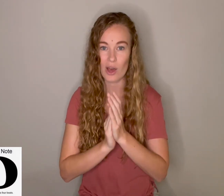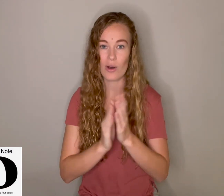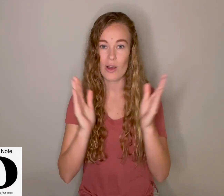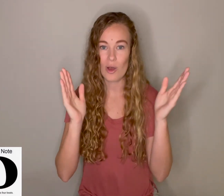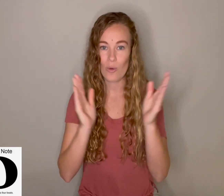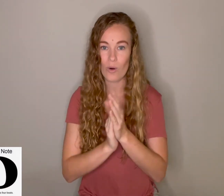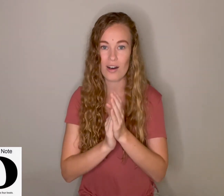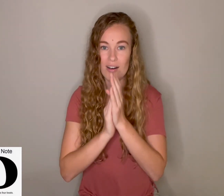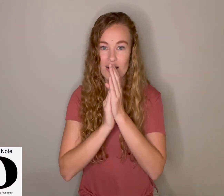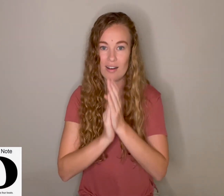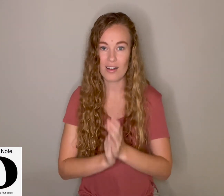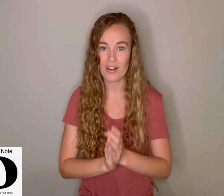One,